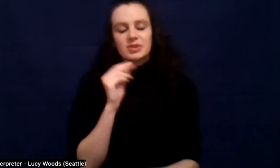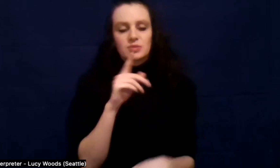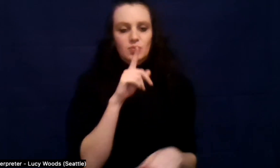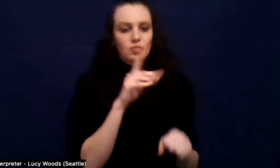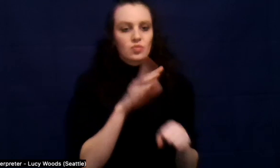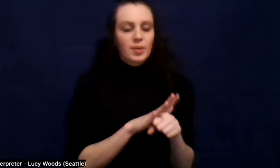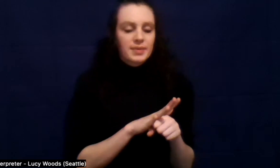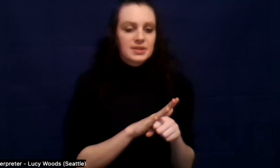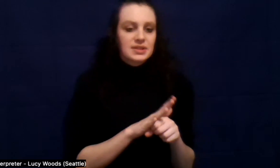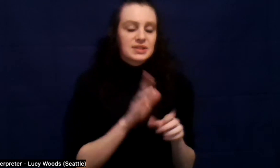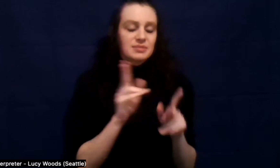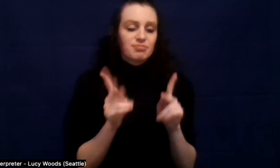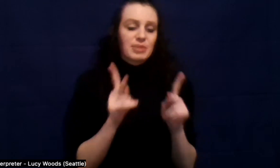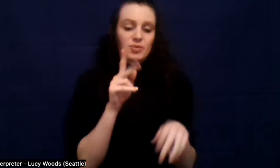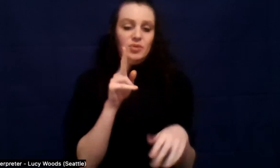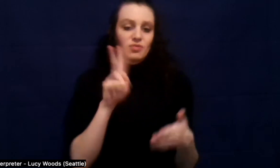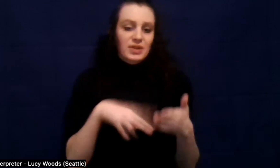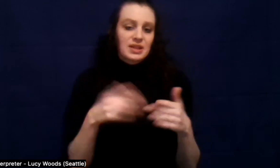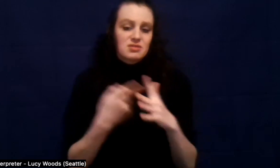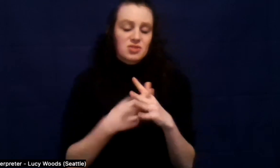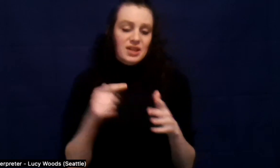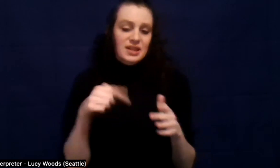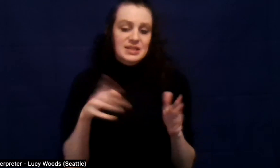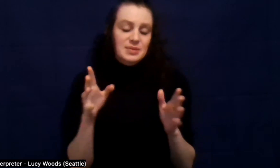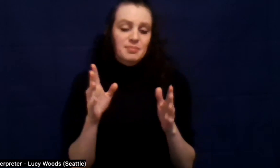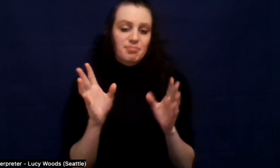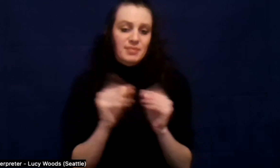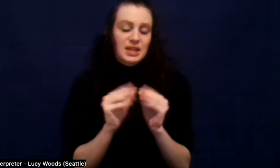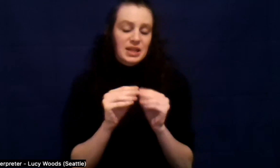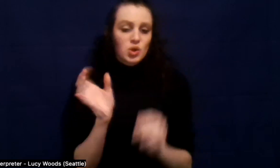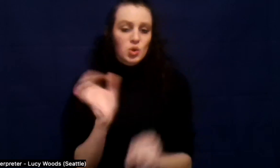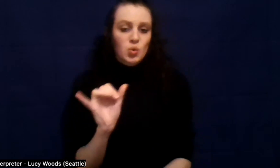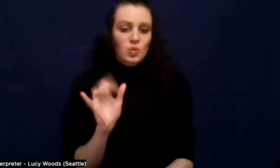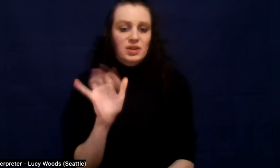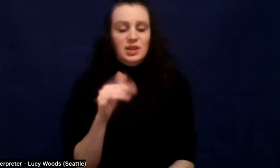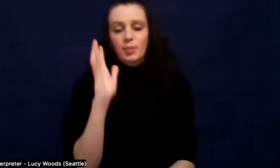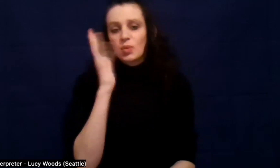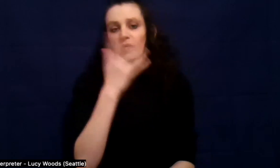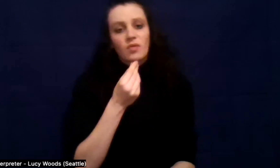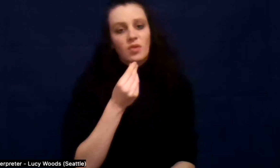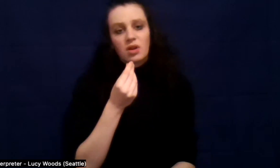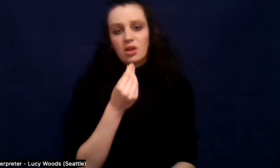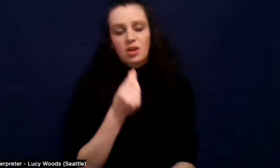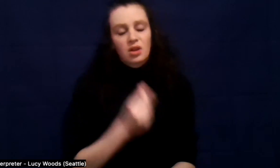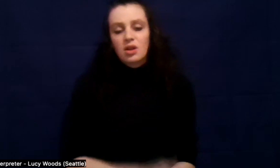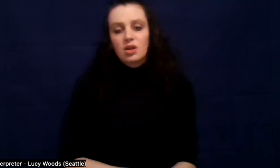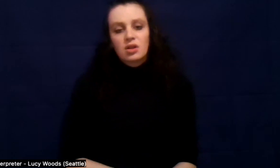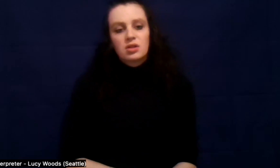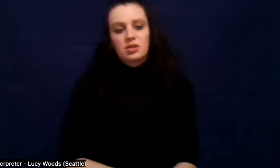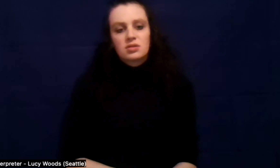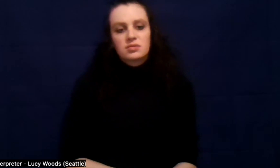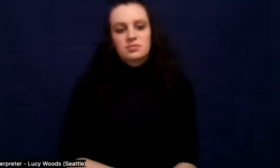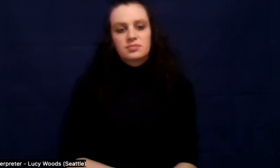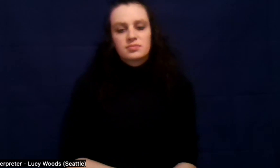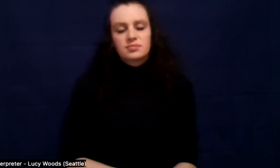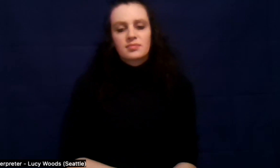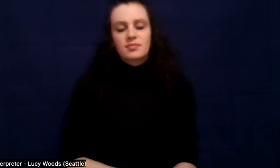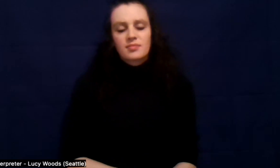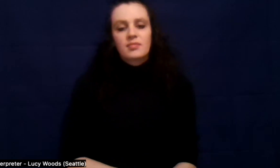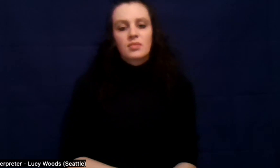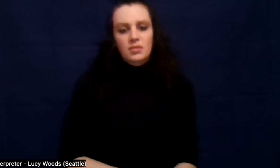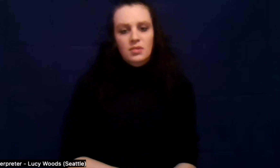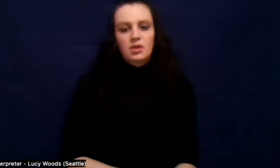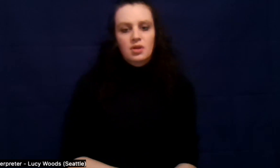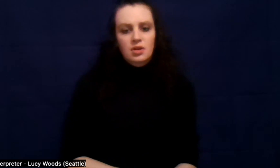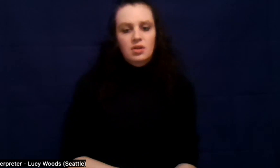meeting. Um, and that's a beautiful thing for anybody to experience, but especially someone like me who